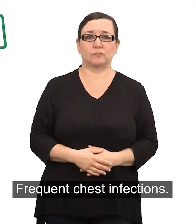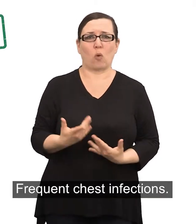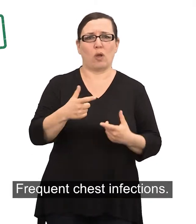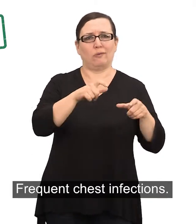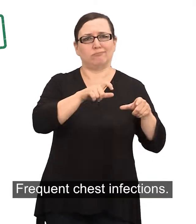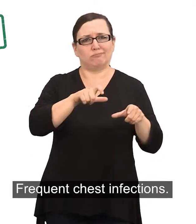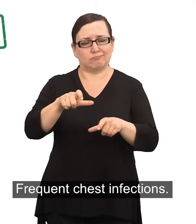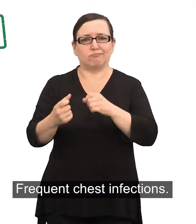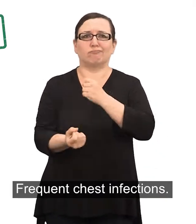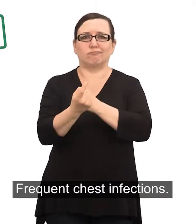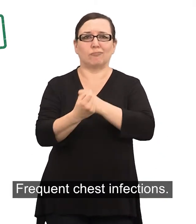Frequent chest infections.